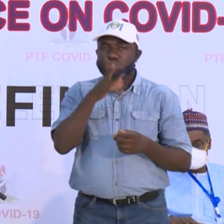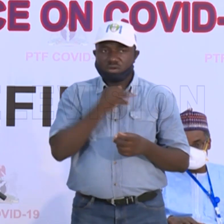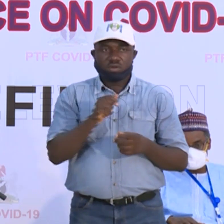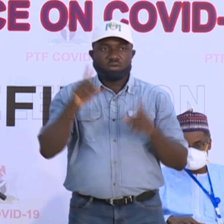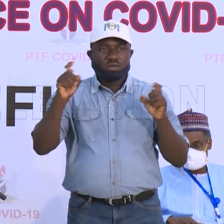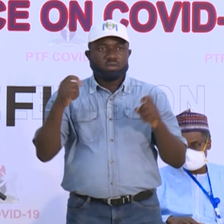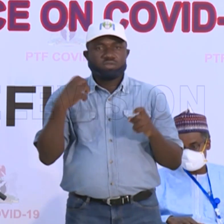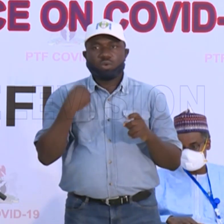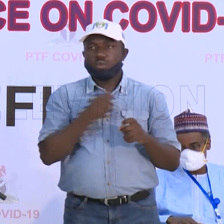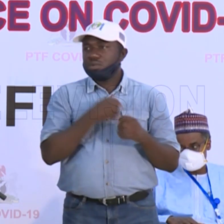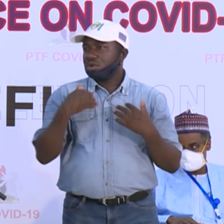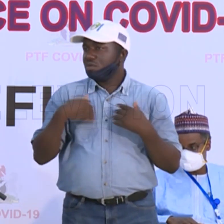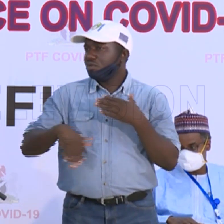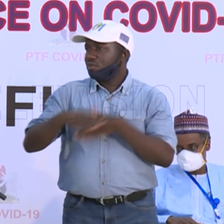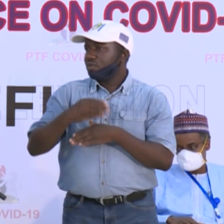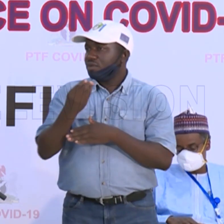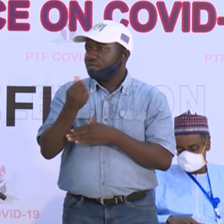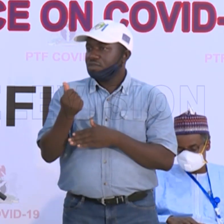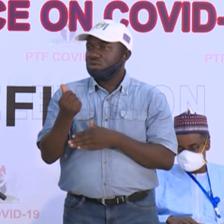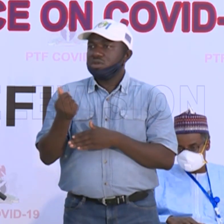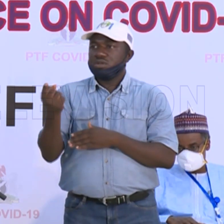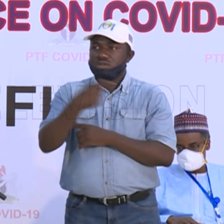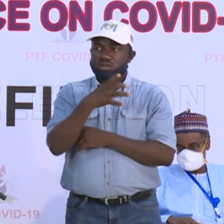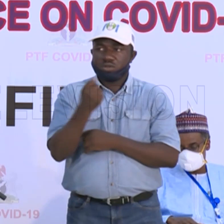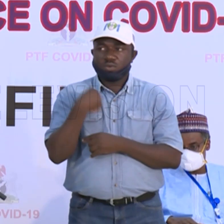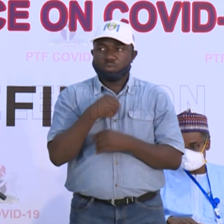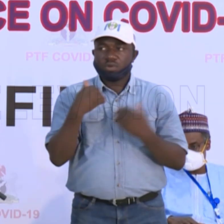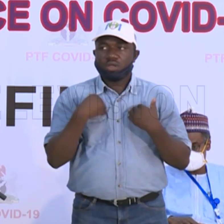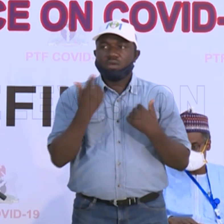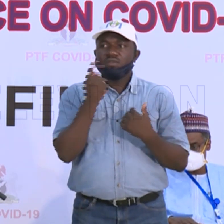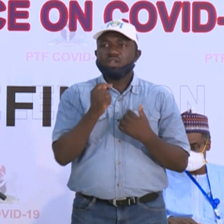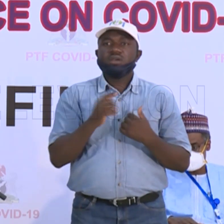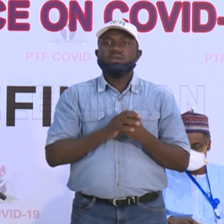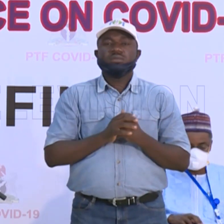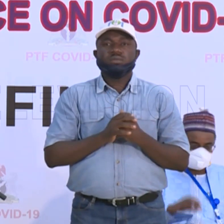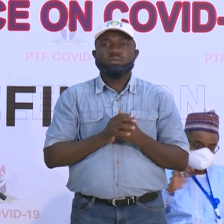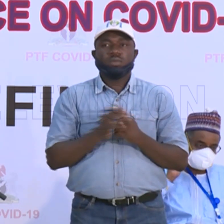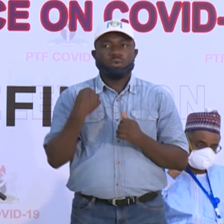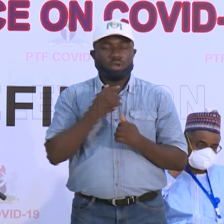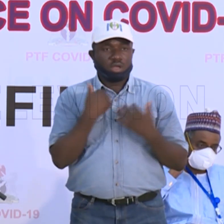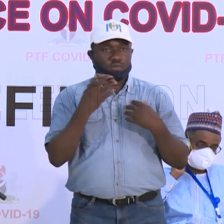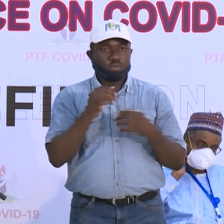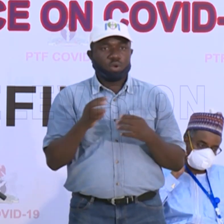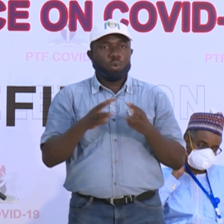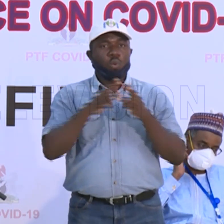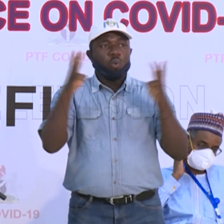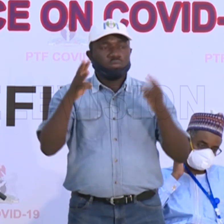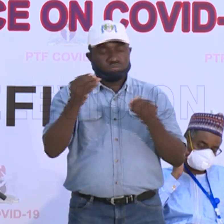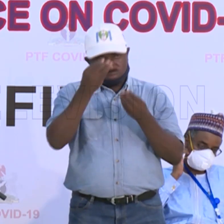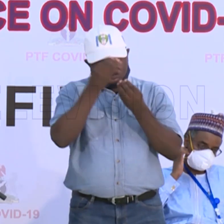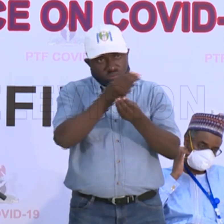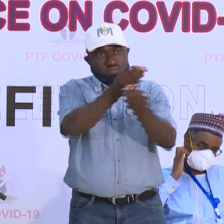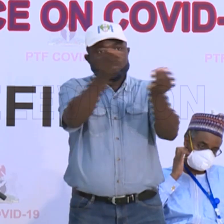we have, over the last few days, issued a case definition that has been widely circulated to the states